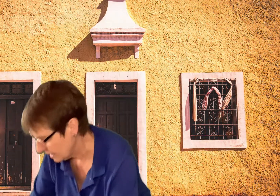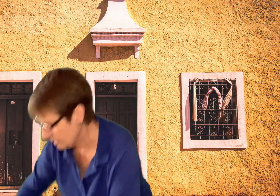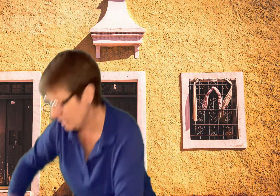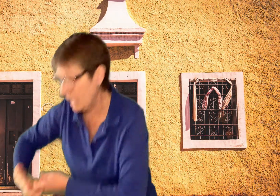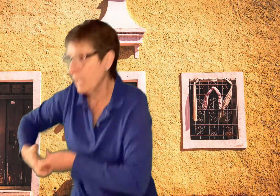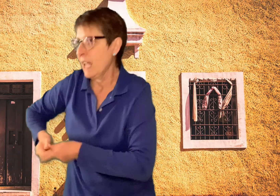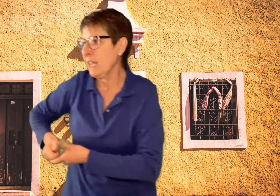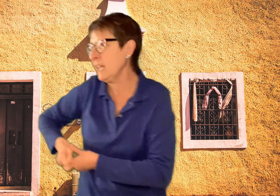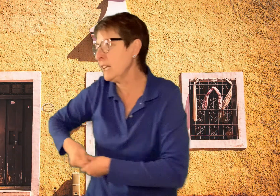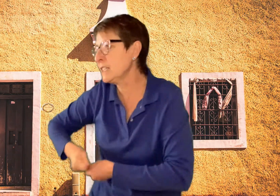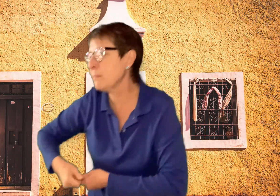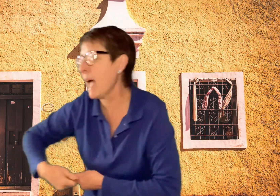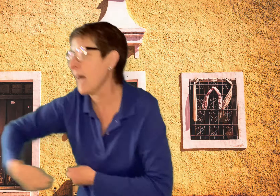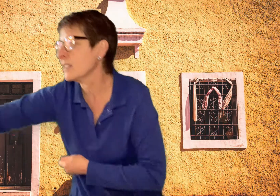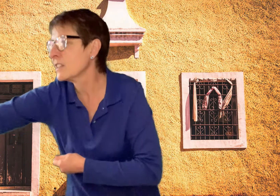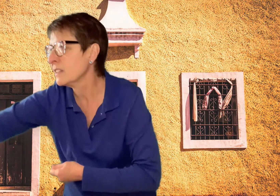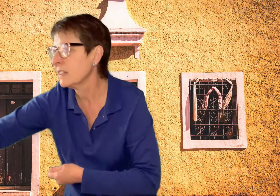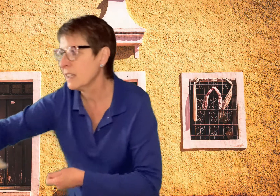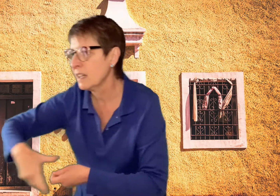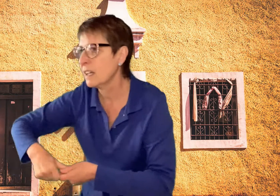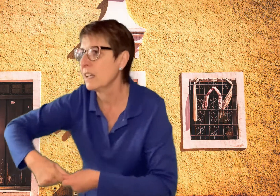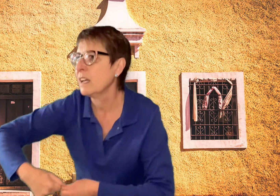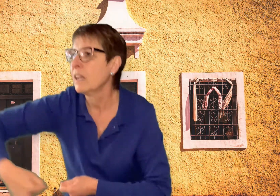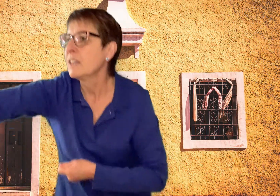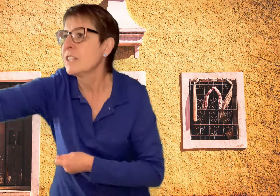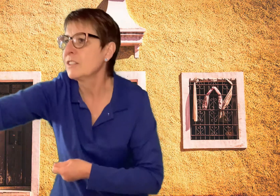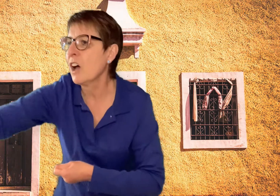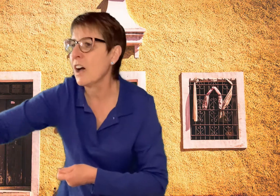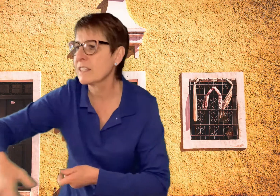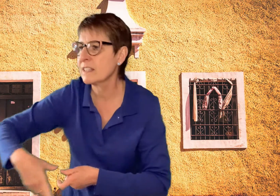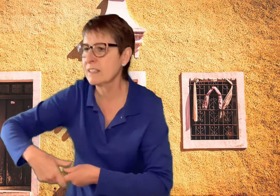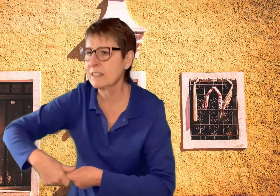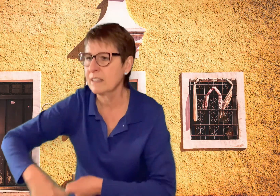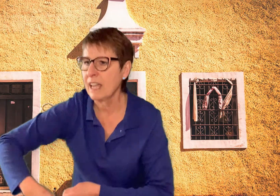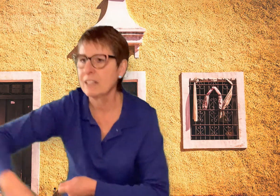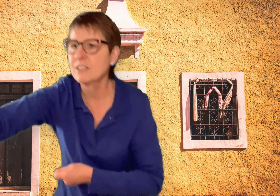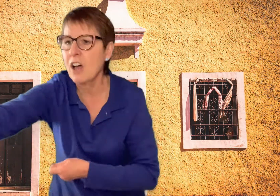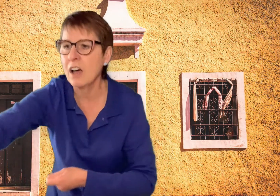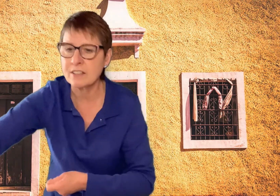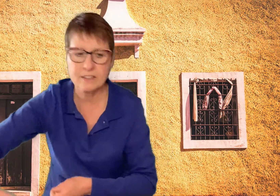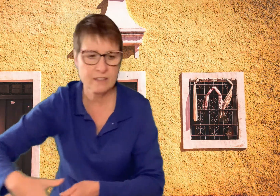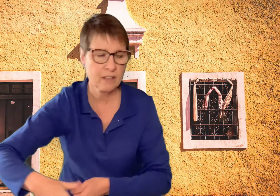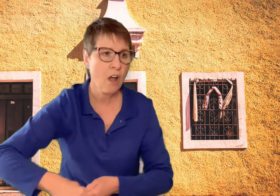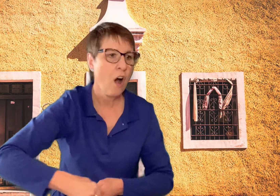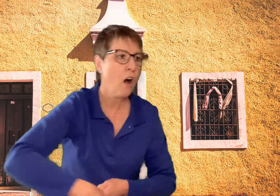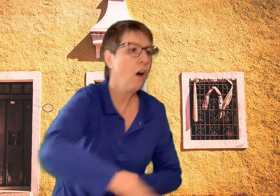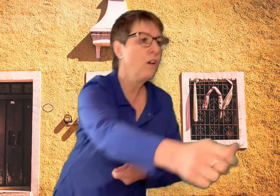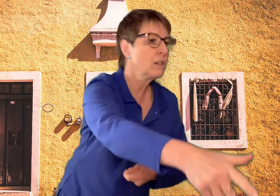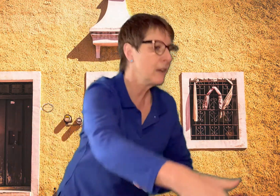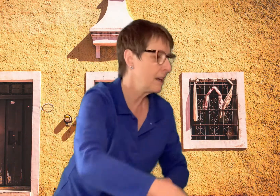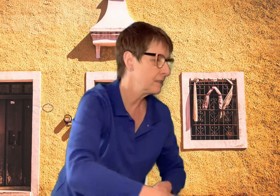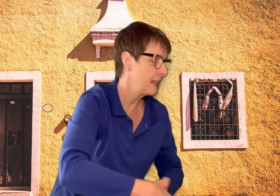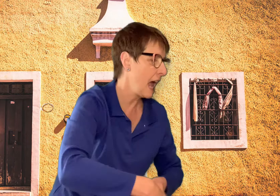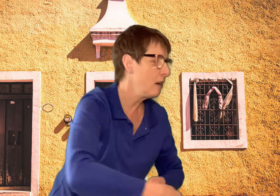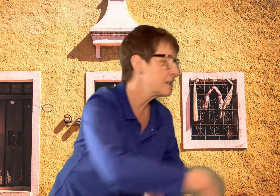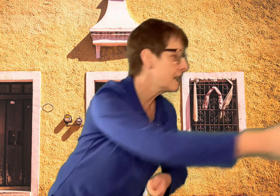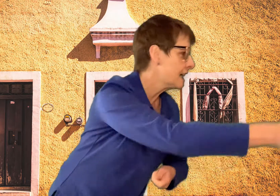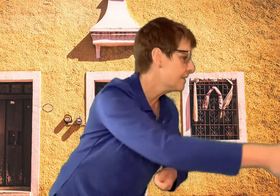Each batch she tossed and tossed all around the outside of the